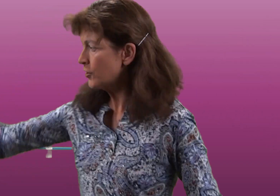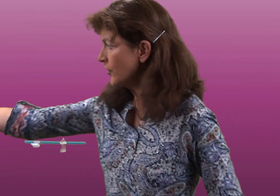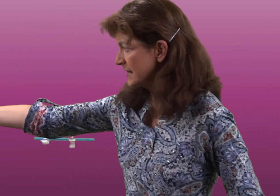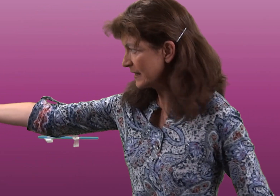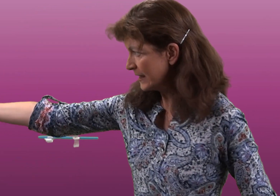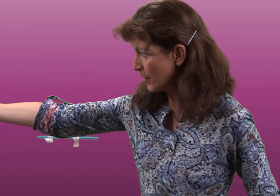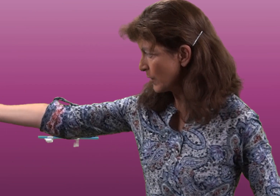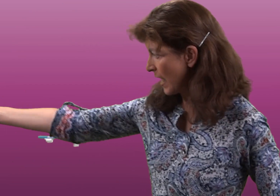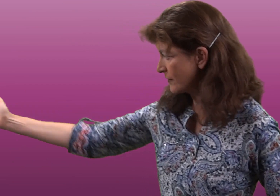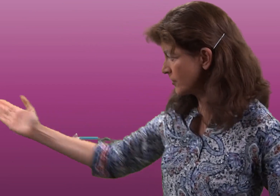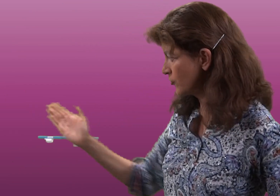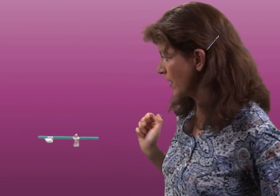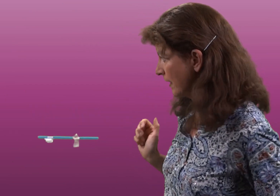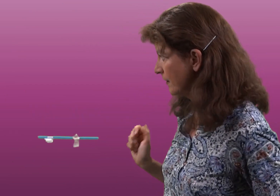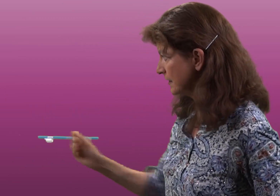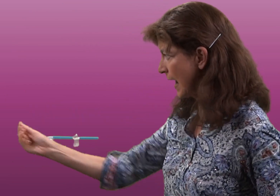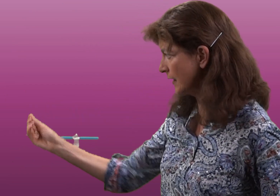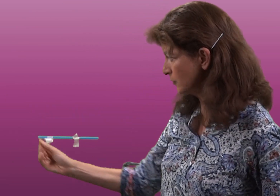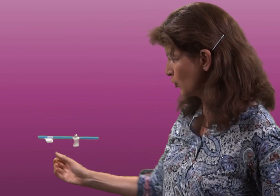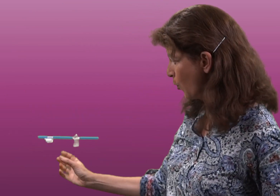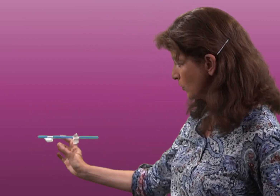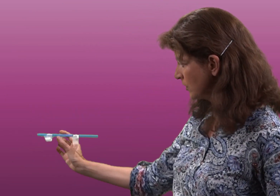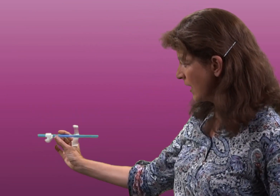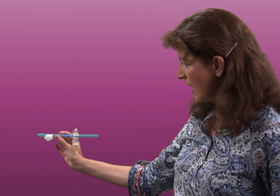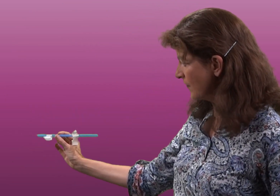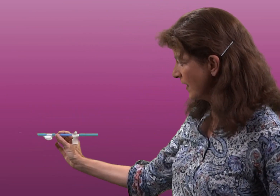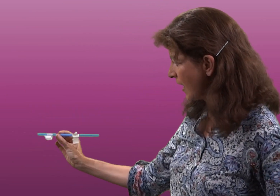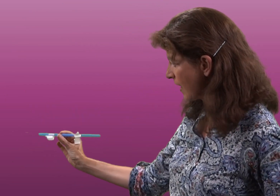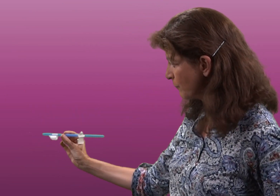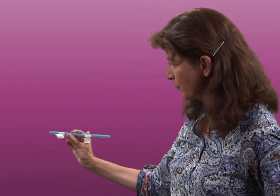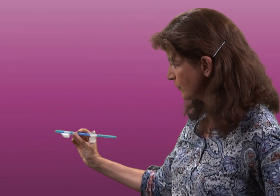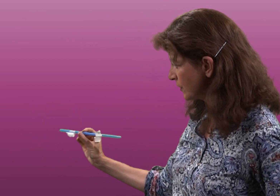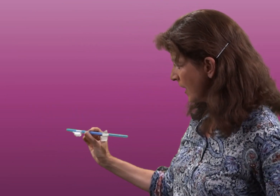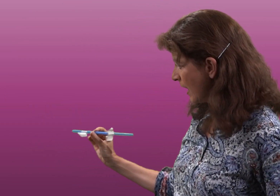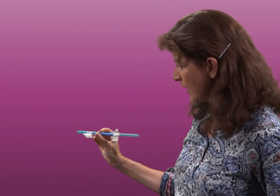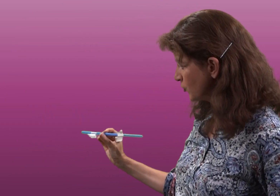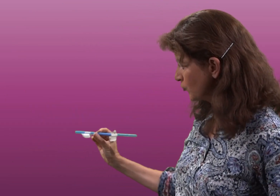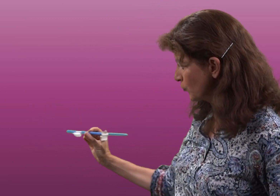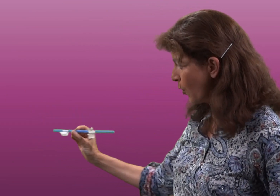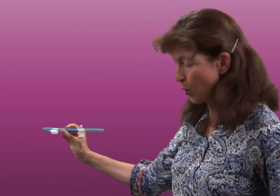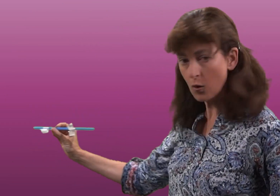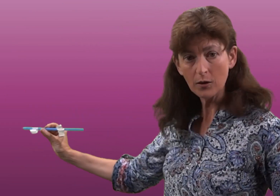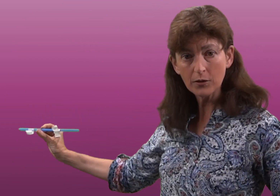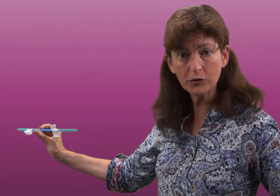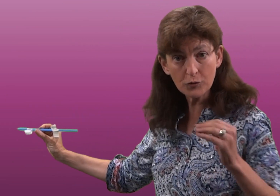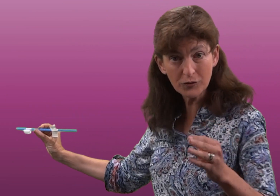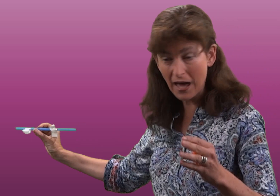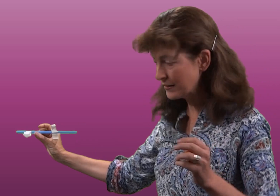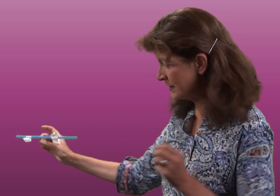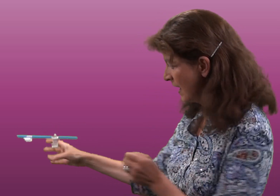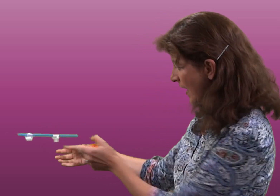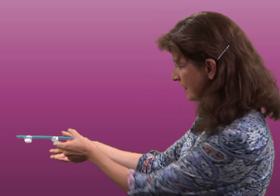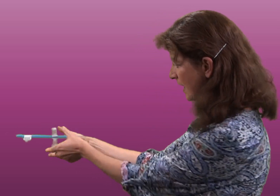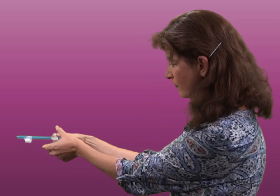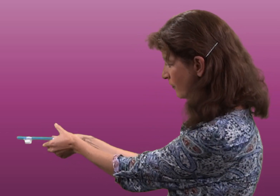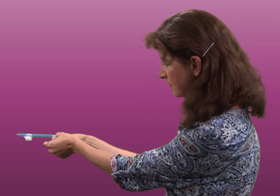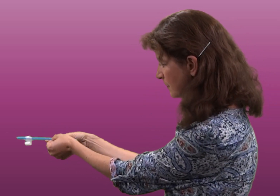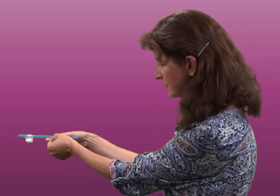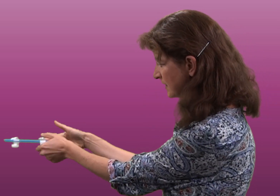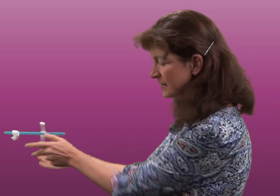So you can see here we have a string that's held taut and then I've put a straw through that and here I've got some sticky